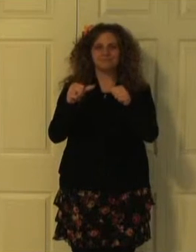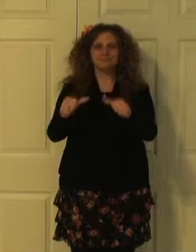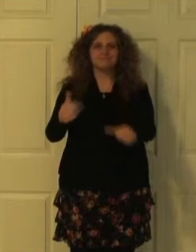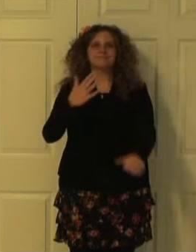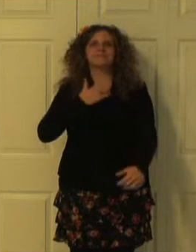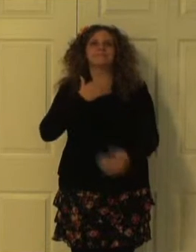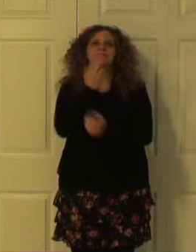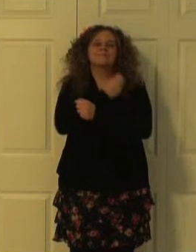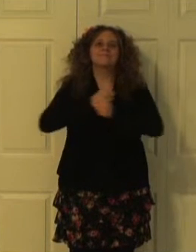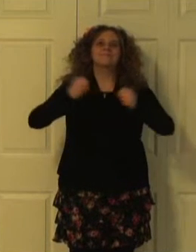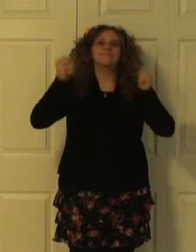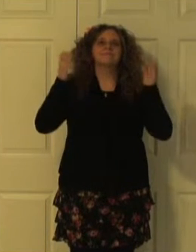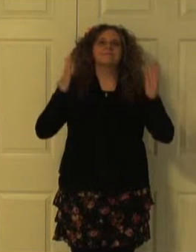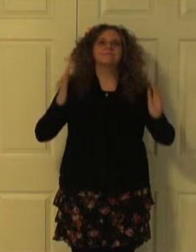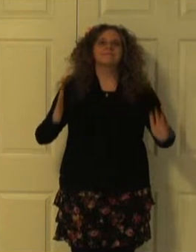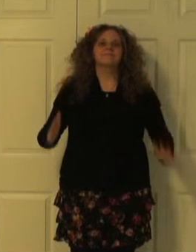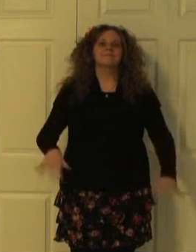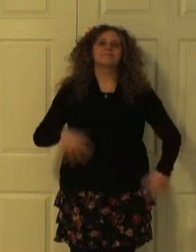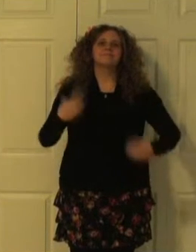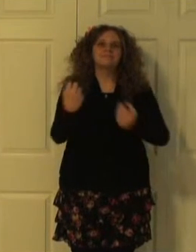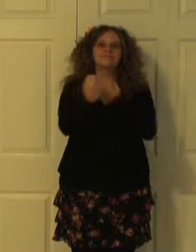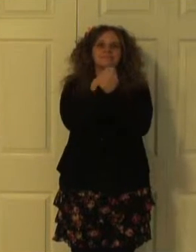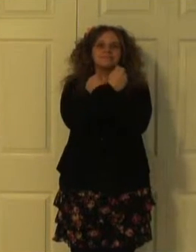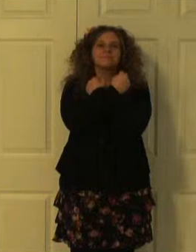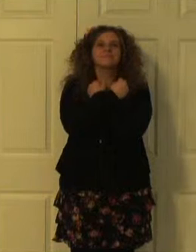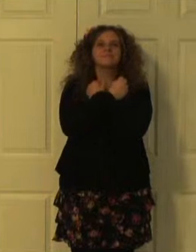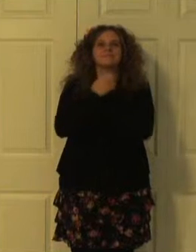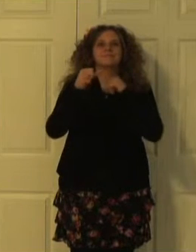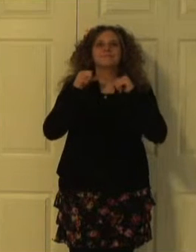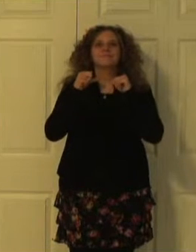Savior's love endures.